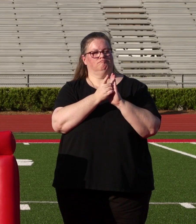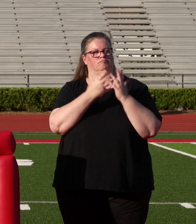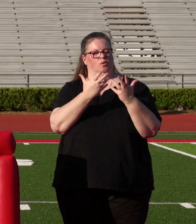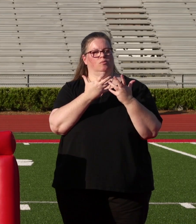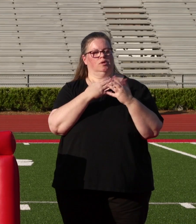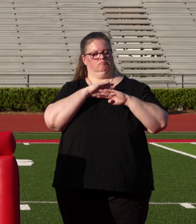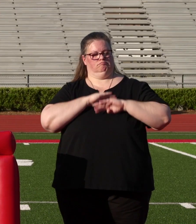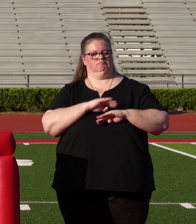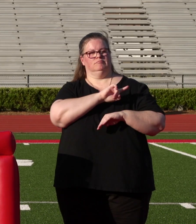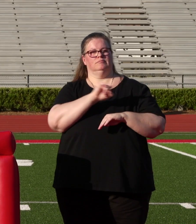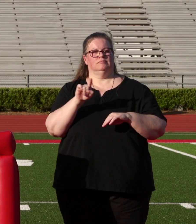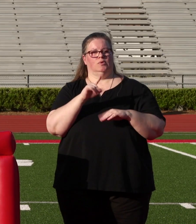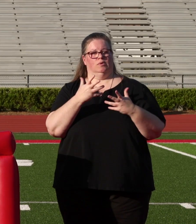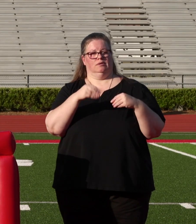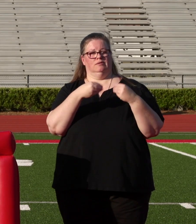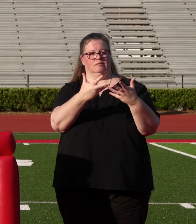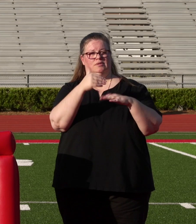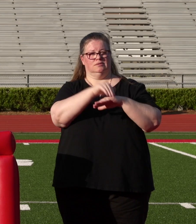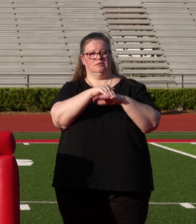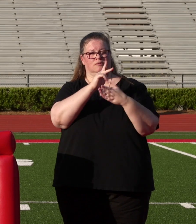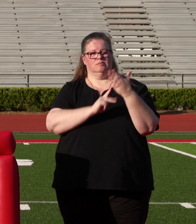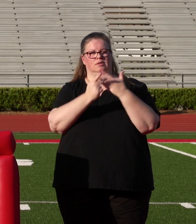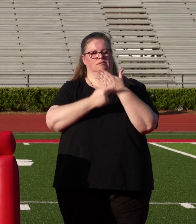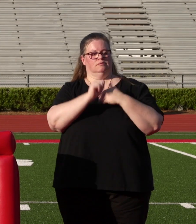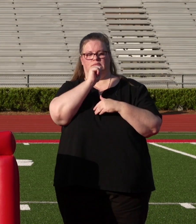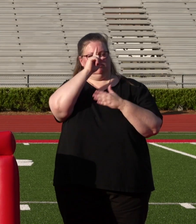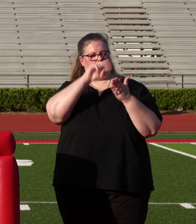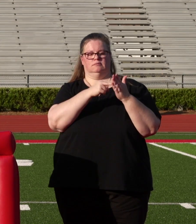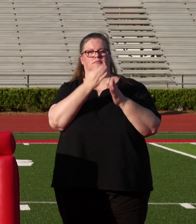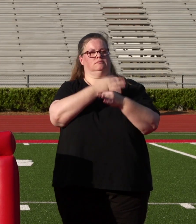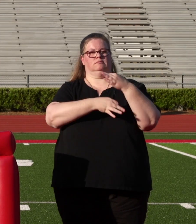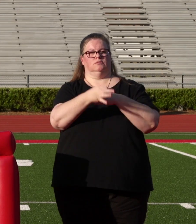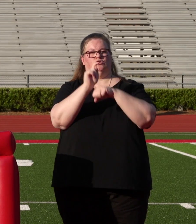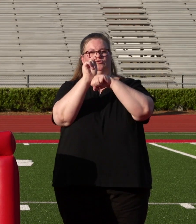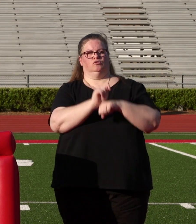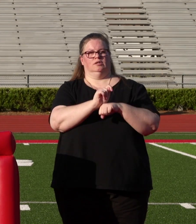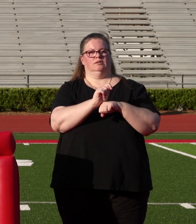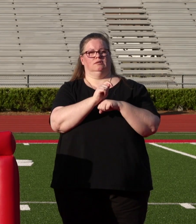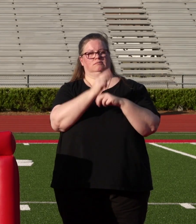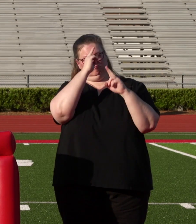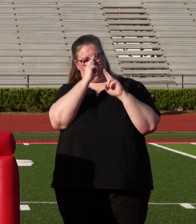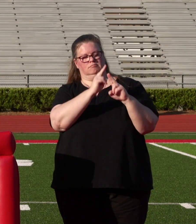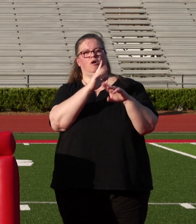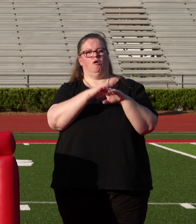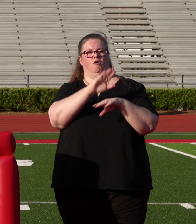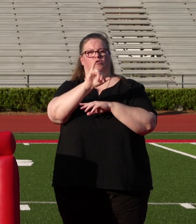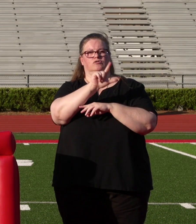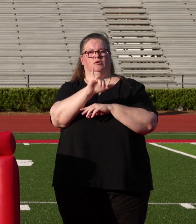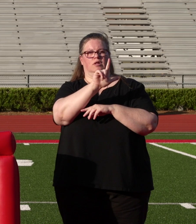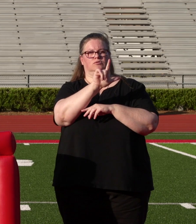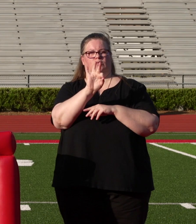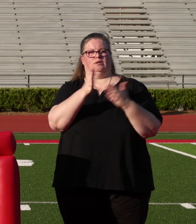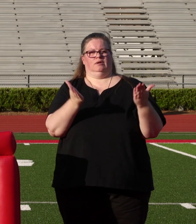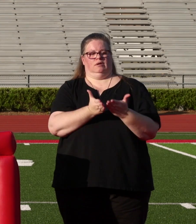you that the program we present to you tonight is in no way intended to replace the traditional ceremony to be held July 29th at W. Claire Harris Stadium.